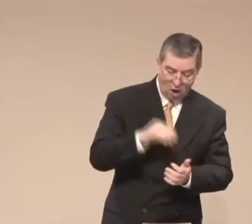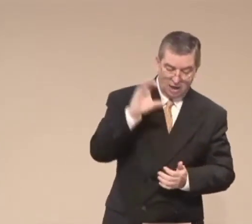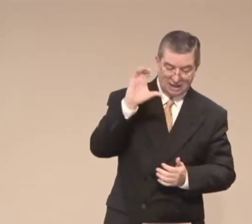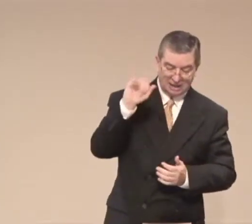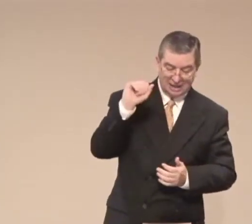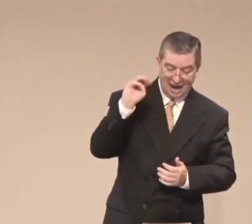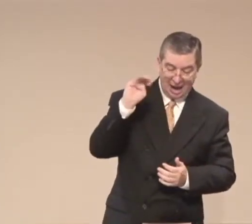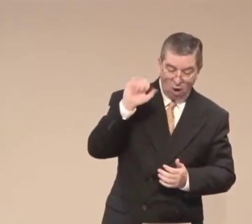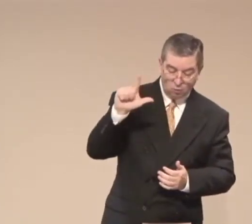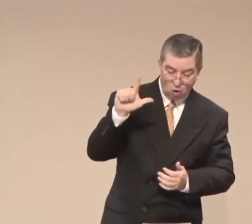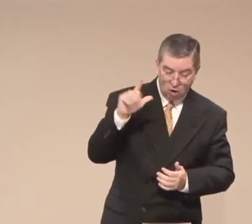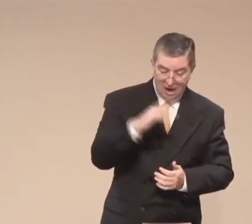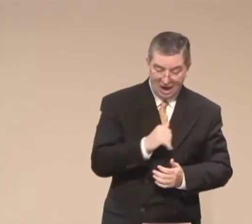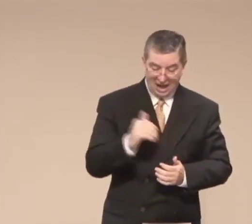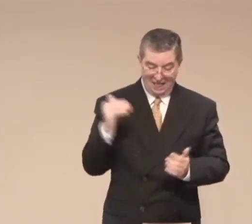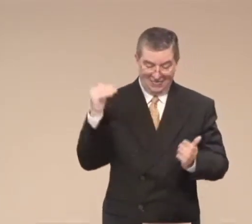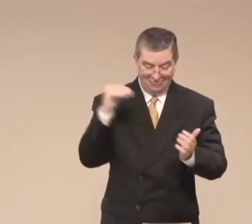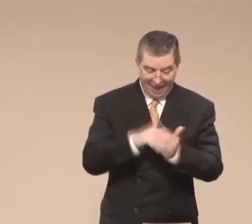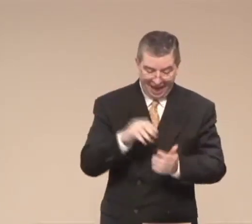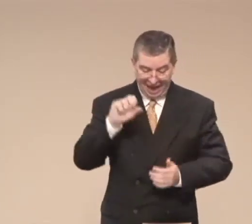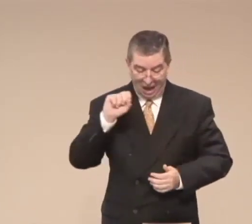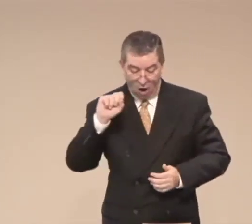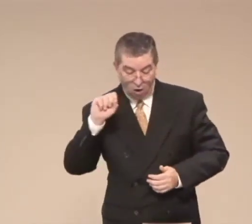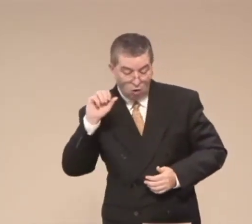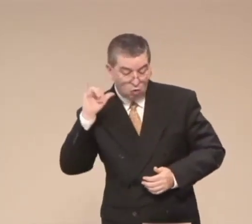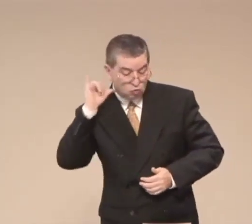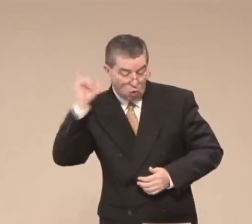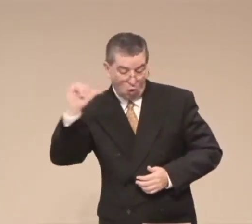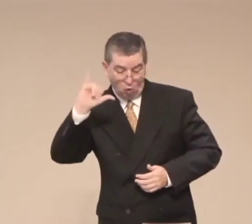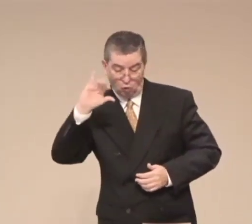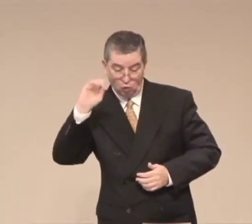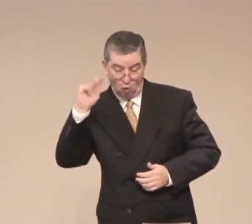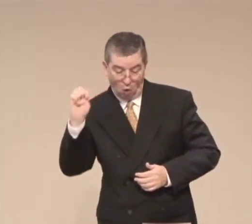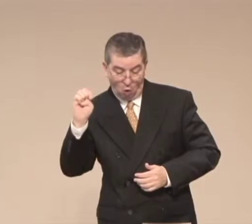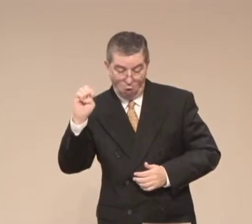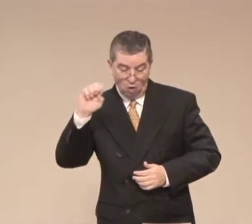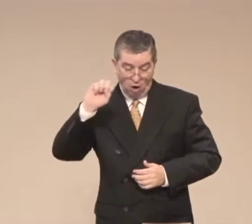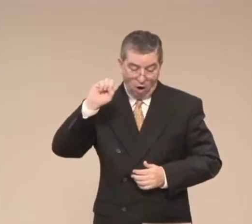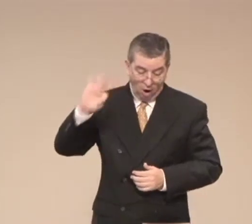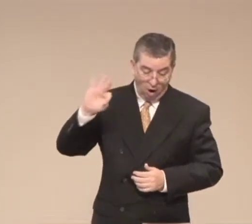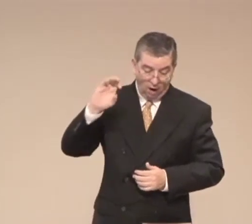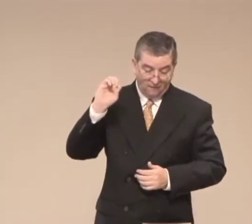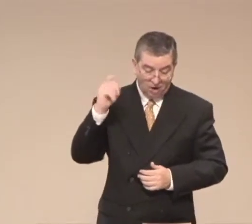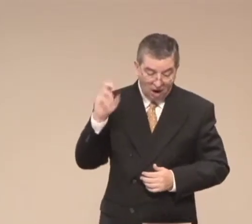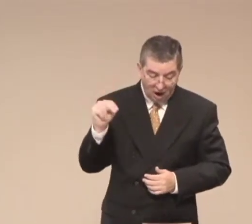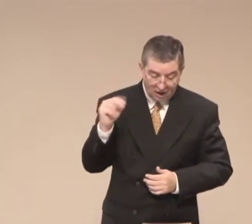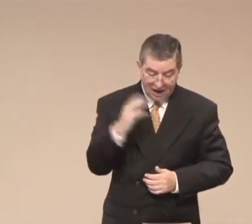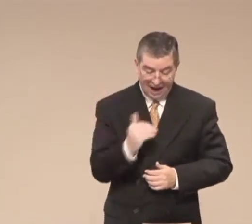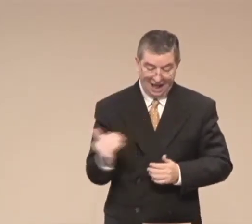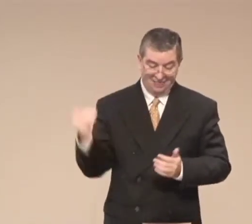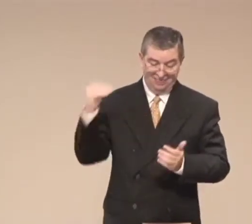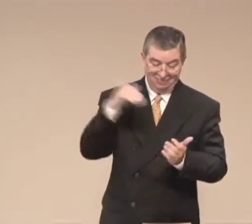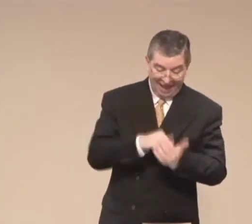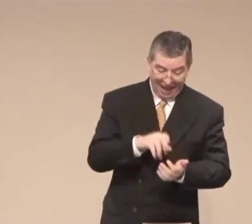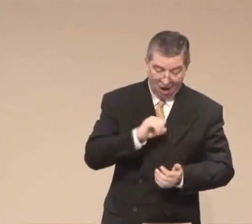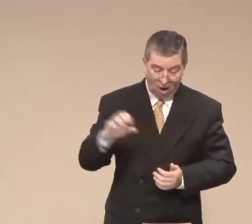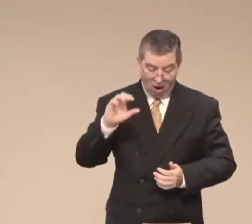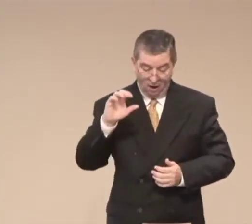6,000 camels, and a thousand yokes of oxen, and a